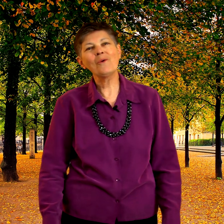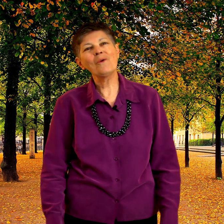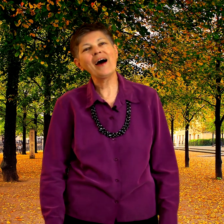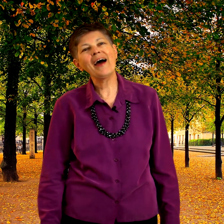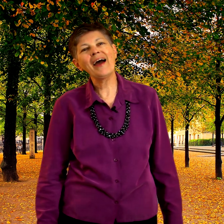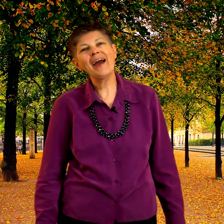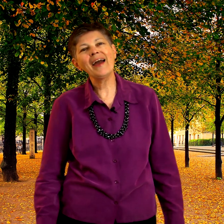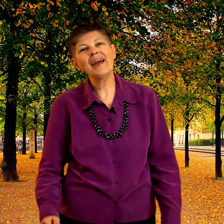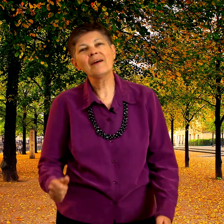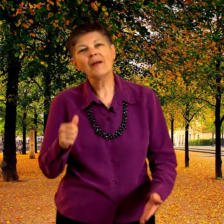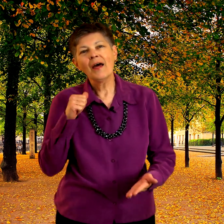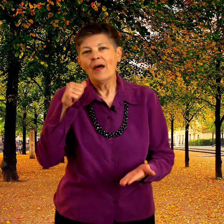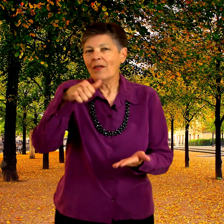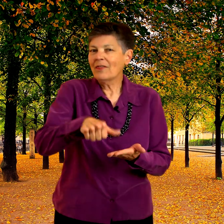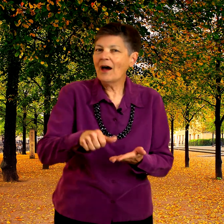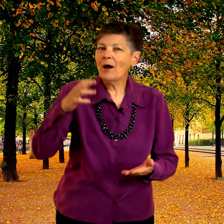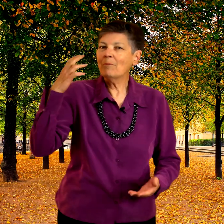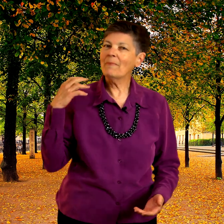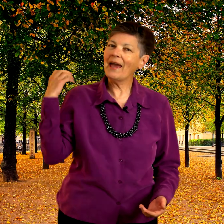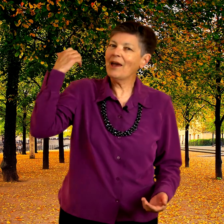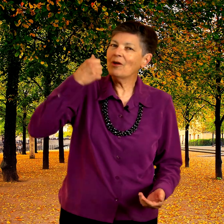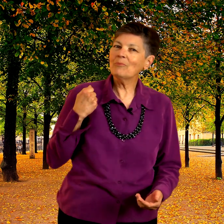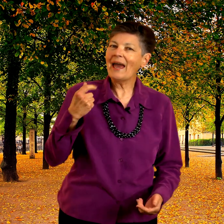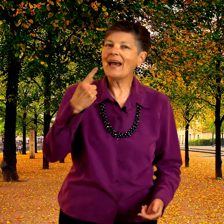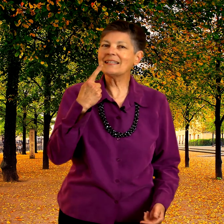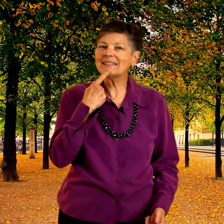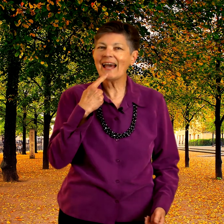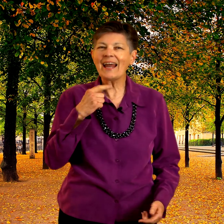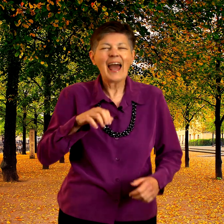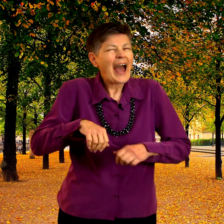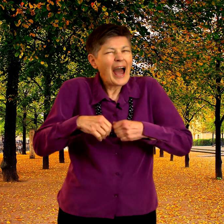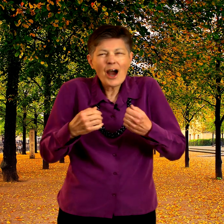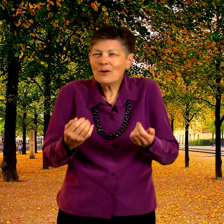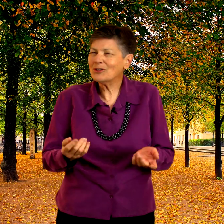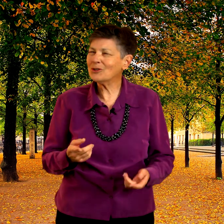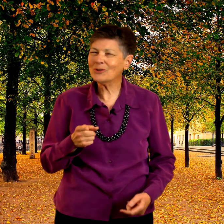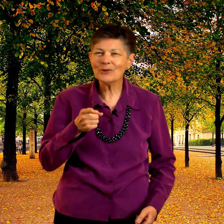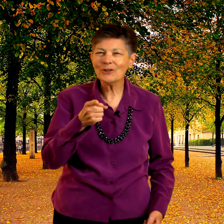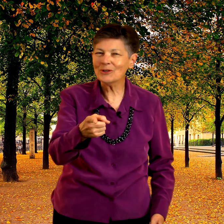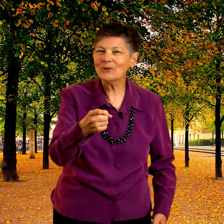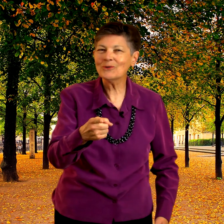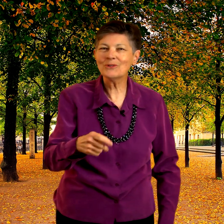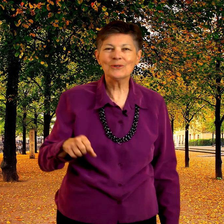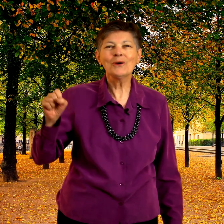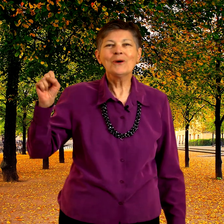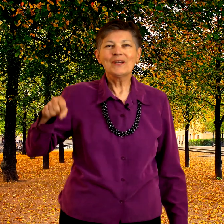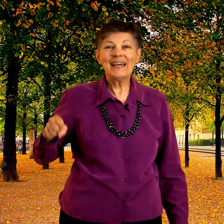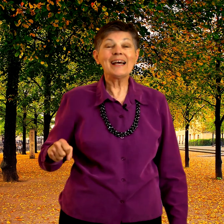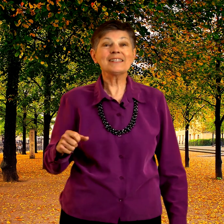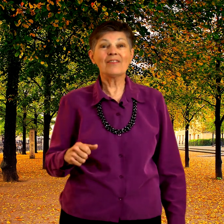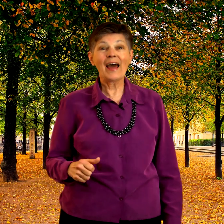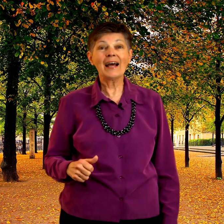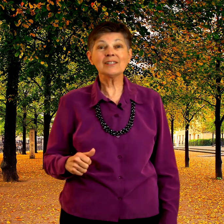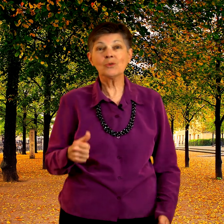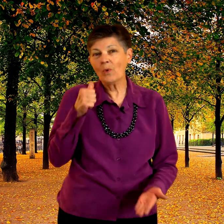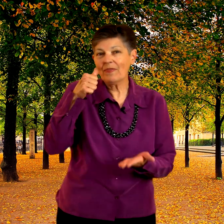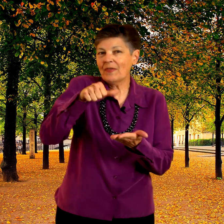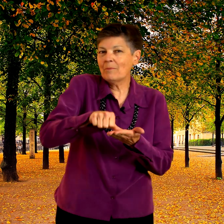way the mailman said how do you do yes that's what the